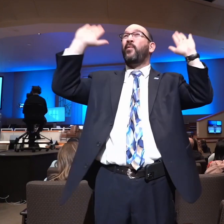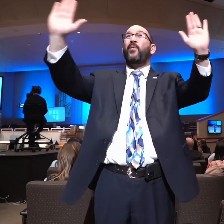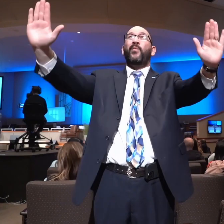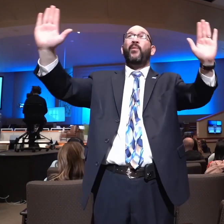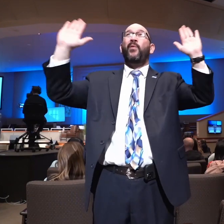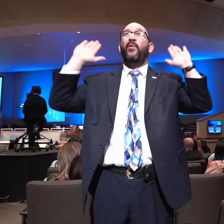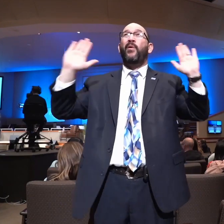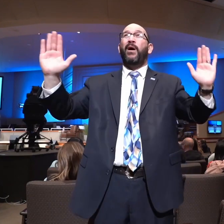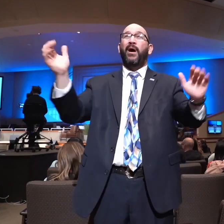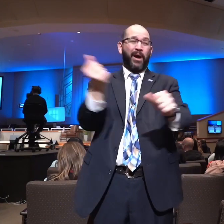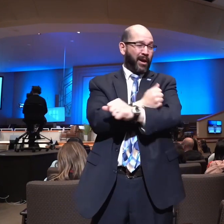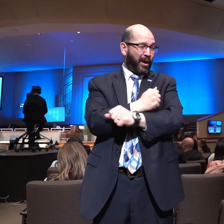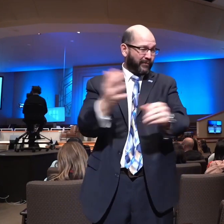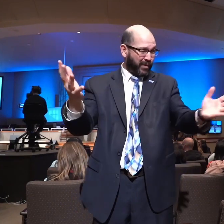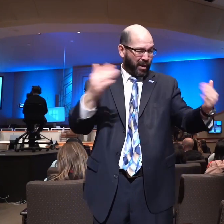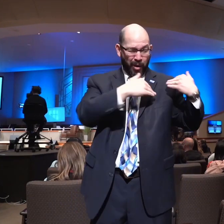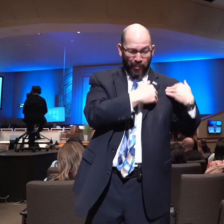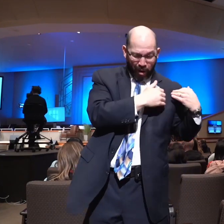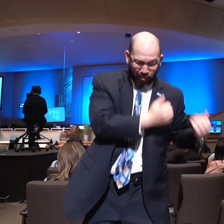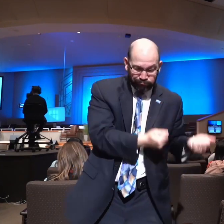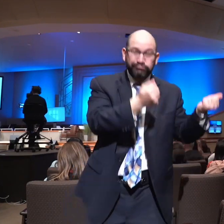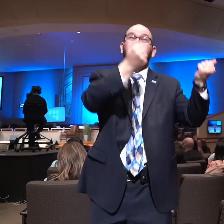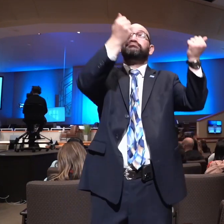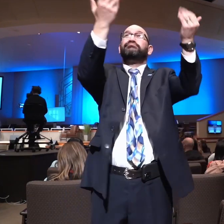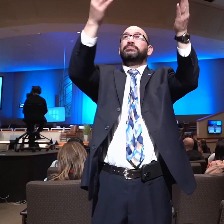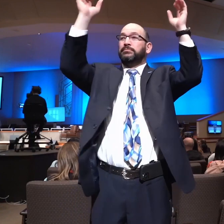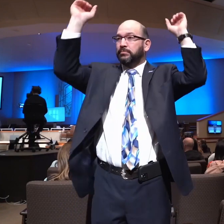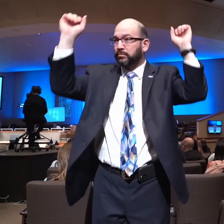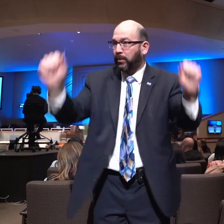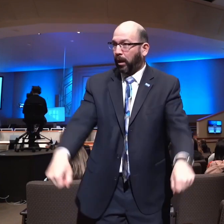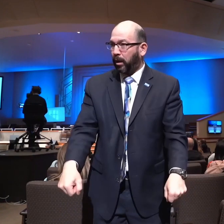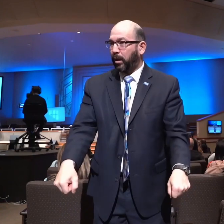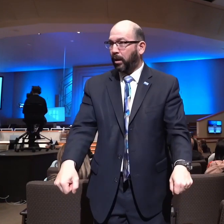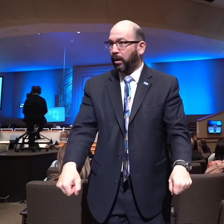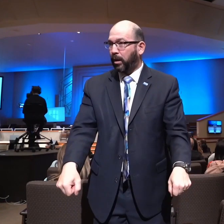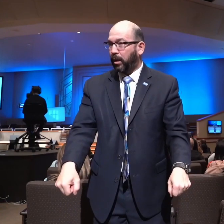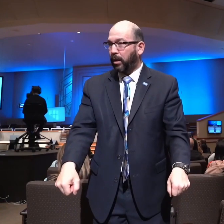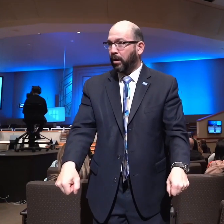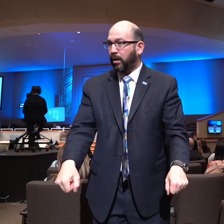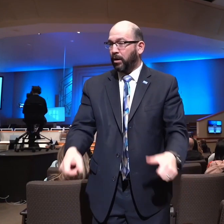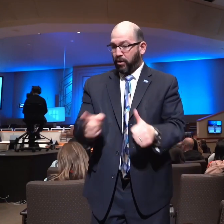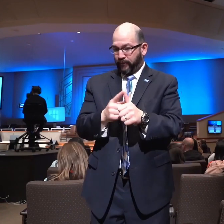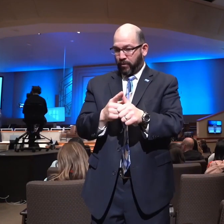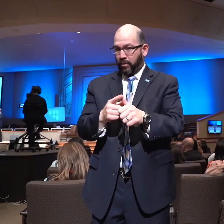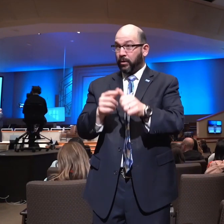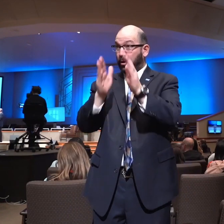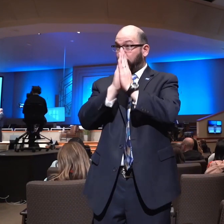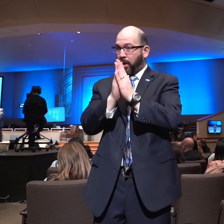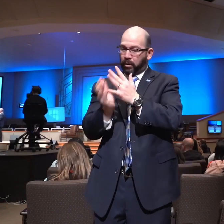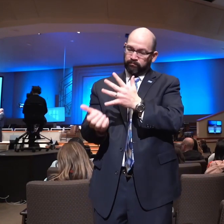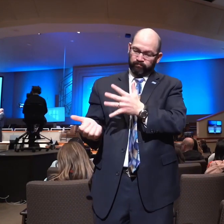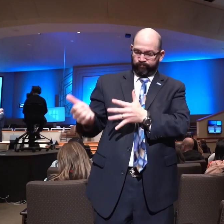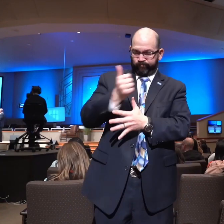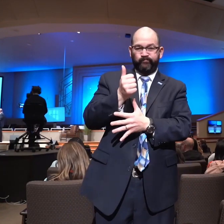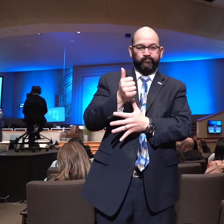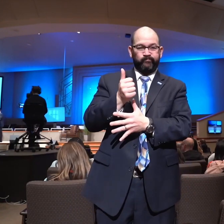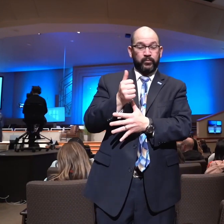carry everything to God in prayer. The priority of prayer. Paul said, Timothy, if you're going to be a leader,